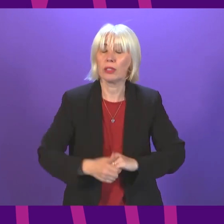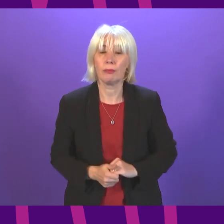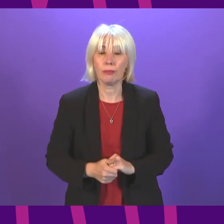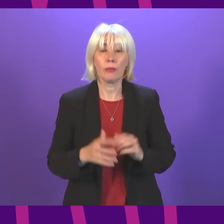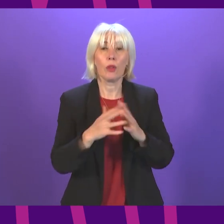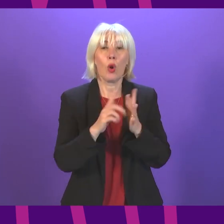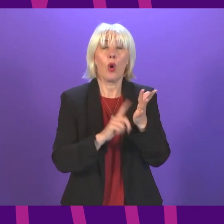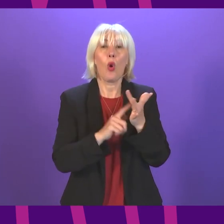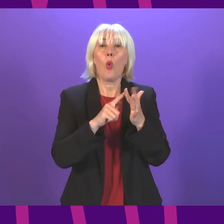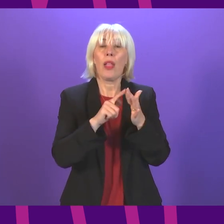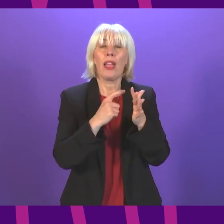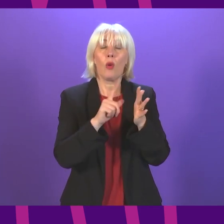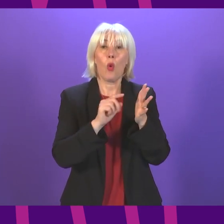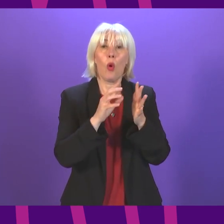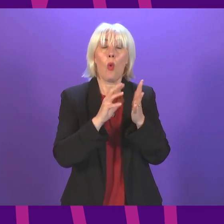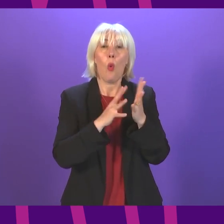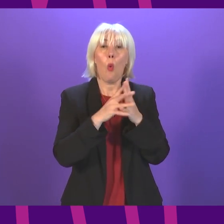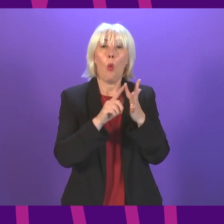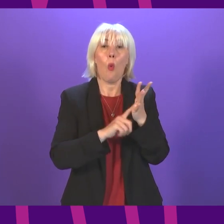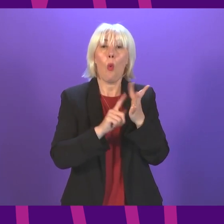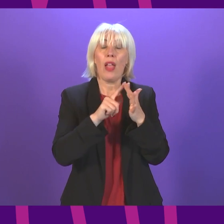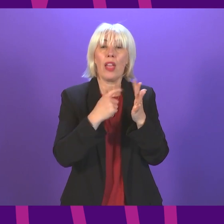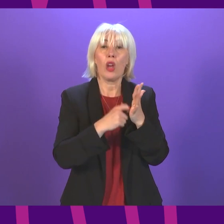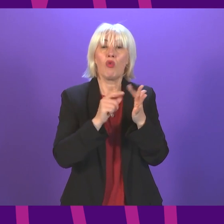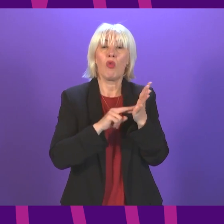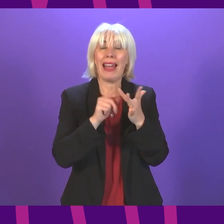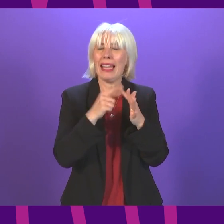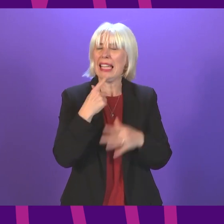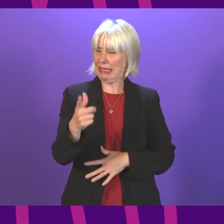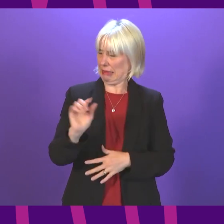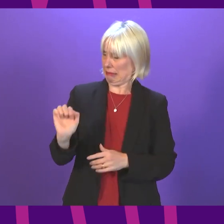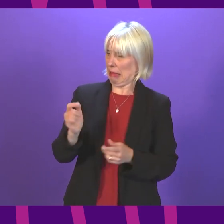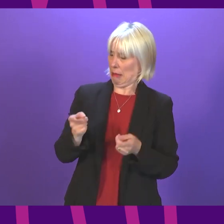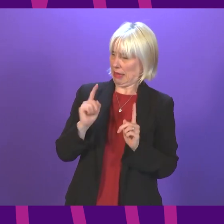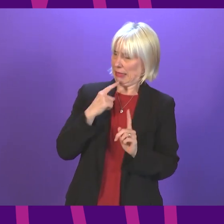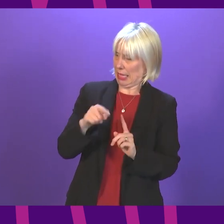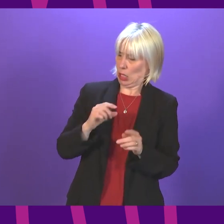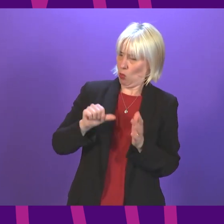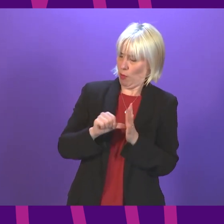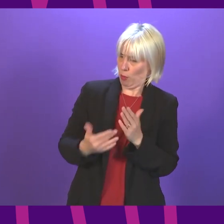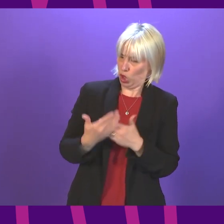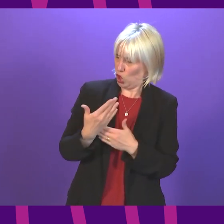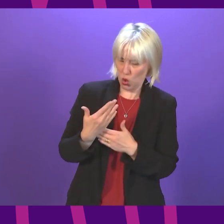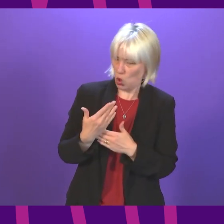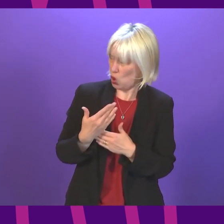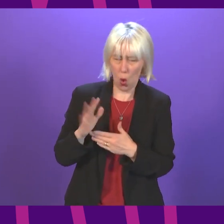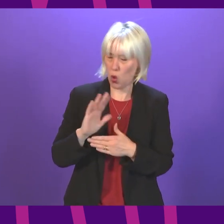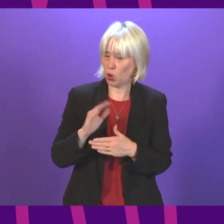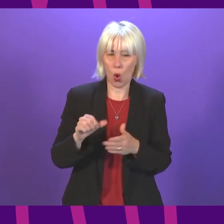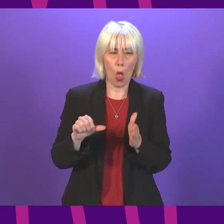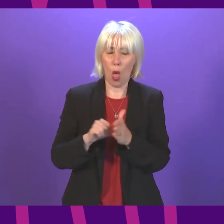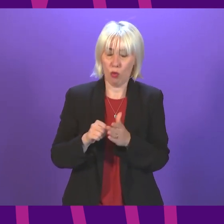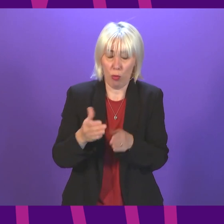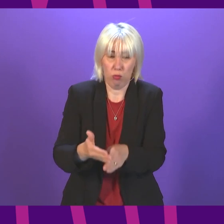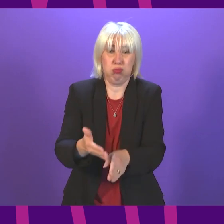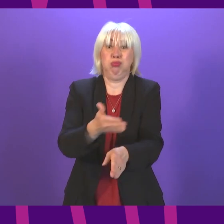The Minister creates the impression that all these problems are new, but the problems within primary care were deep-seated well before